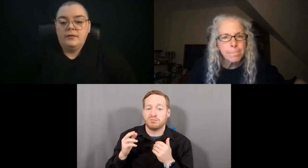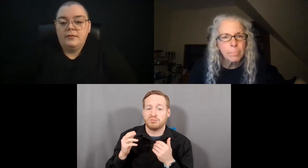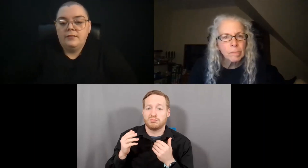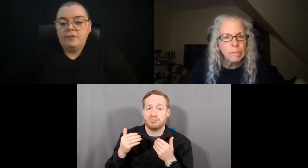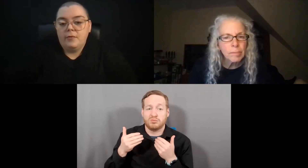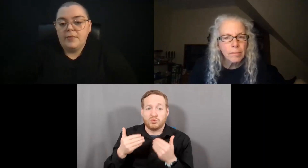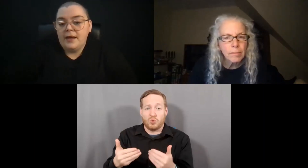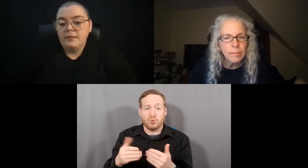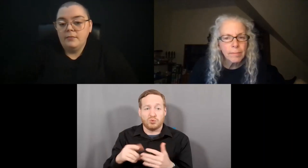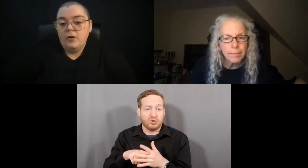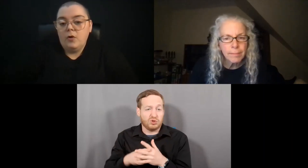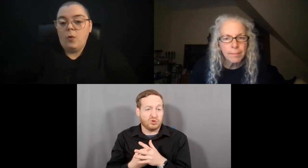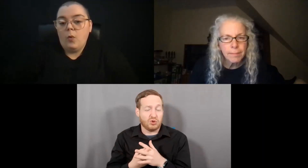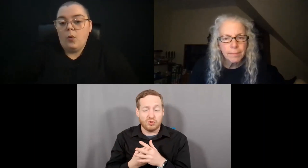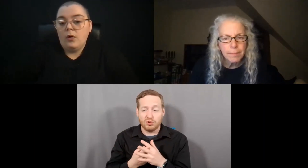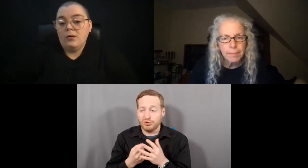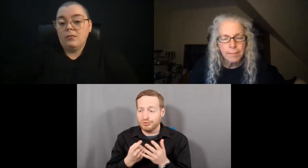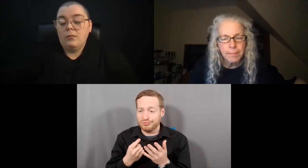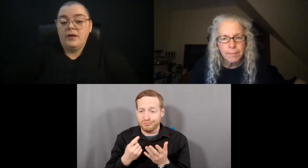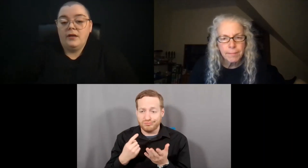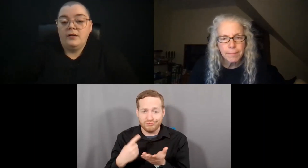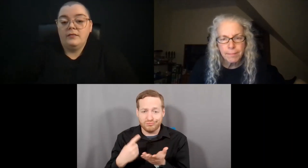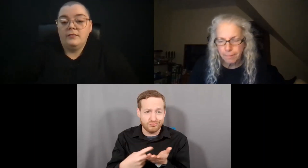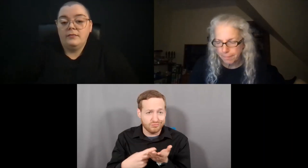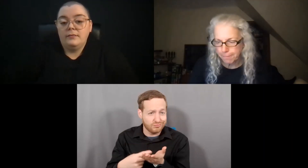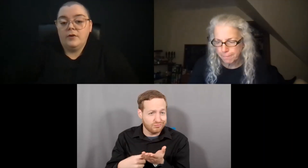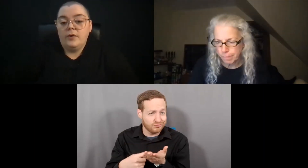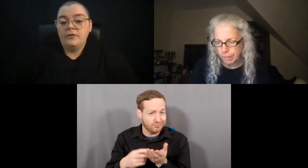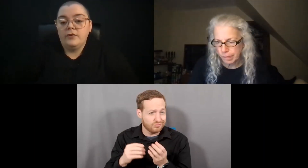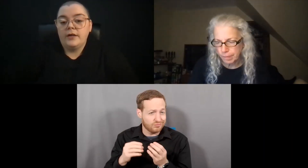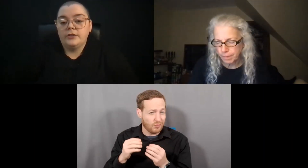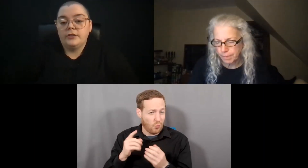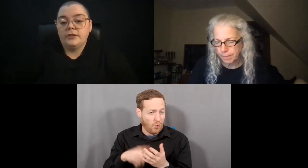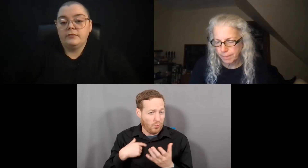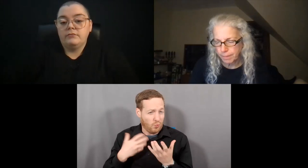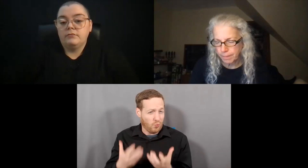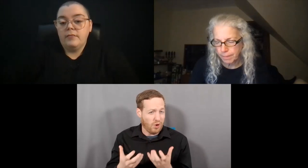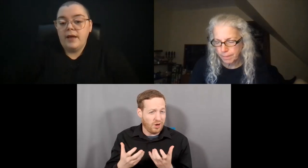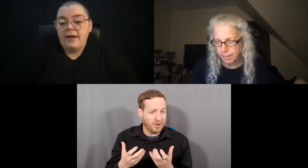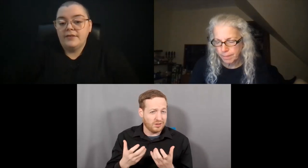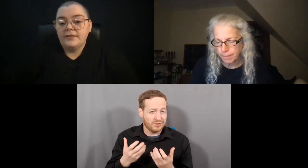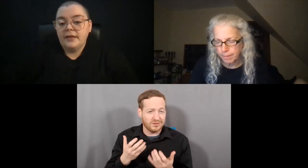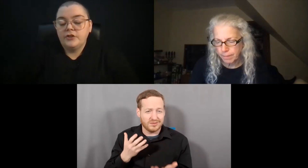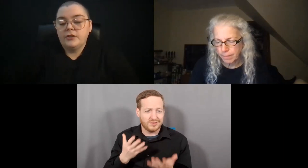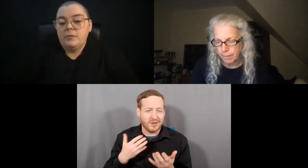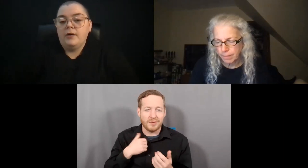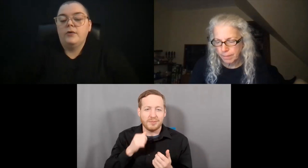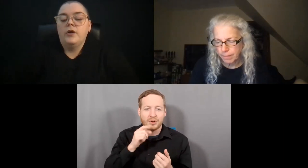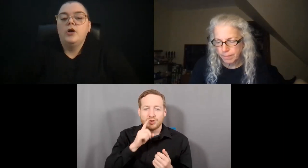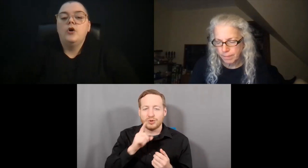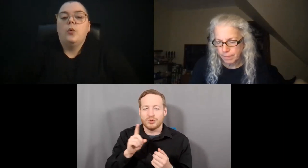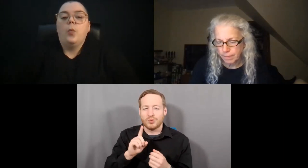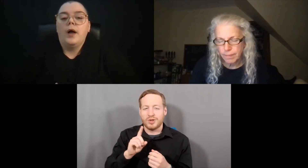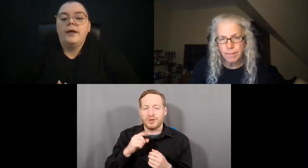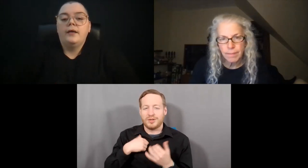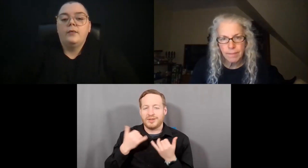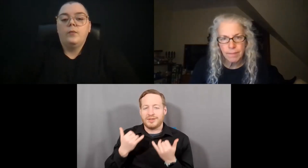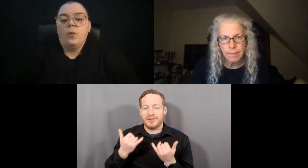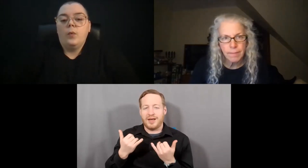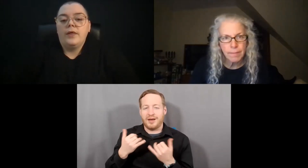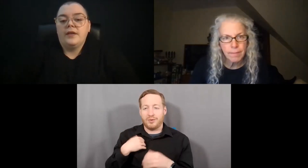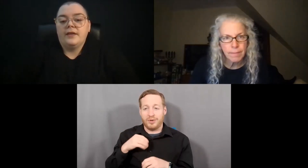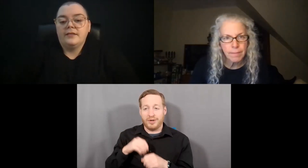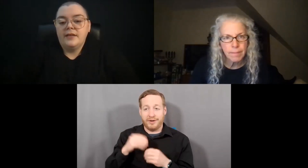from them. Or we could go a different direction and have a discussion about what